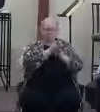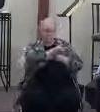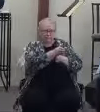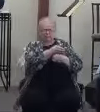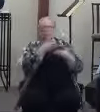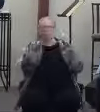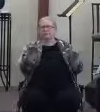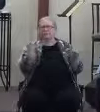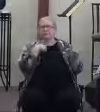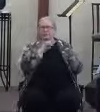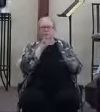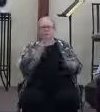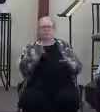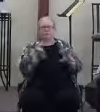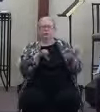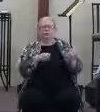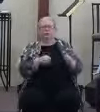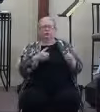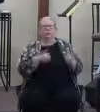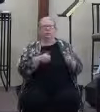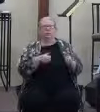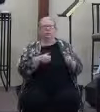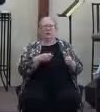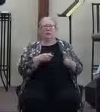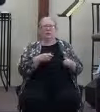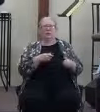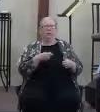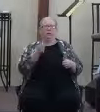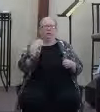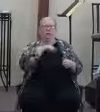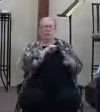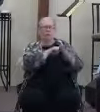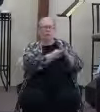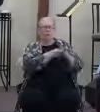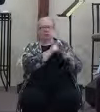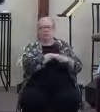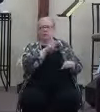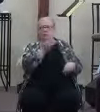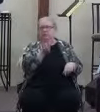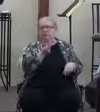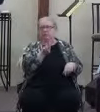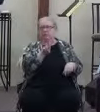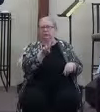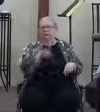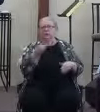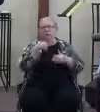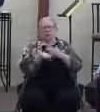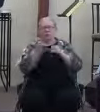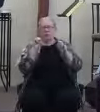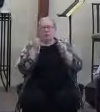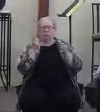help. We're going to start at 2, and those of you that can come from 2 on, just drift in when you can.